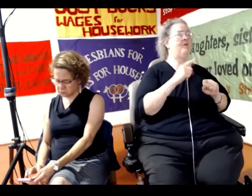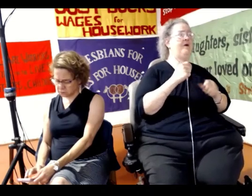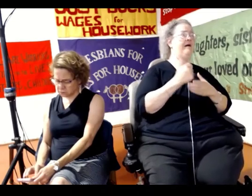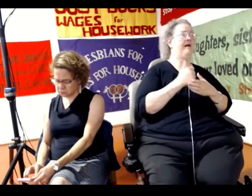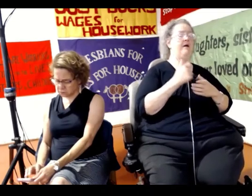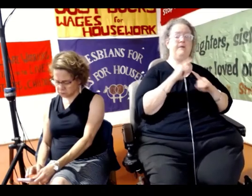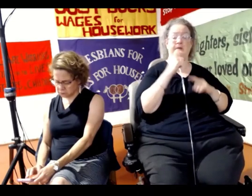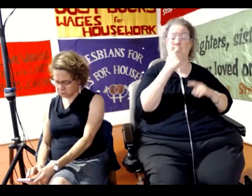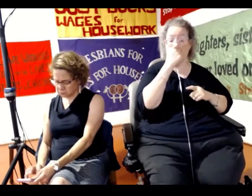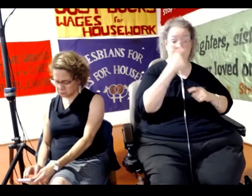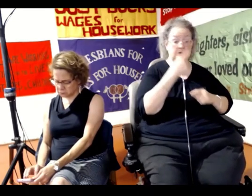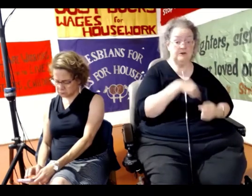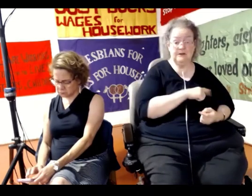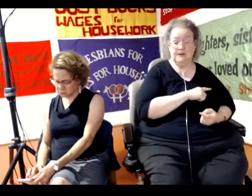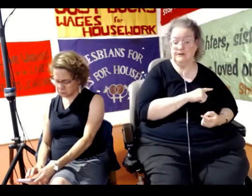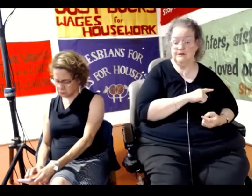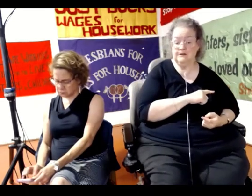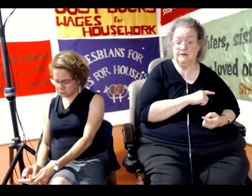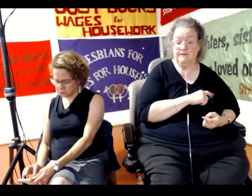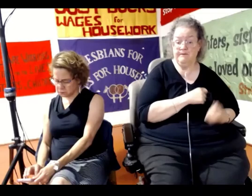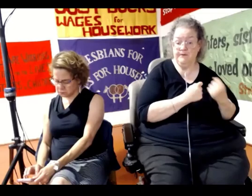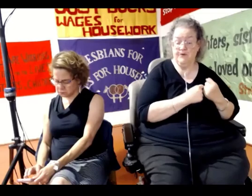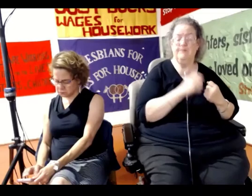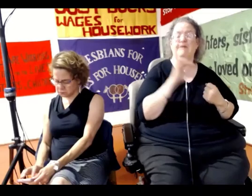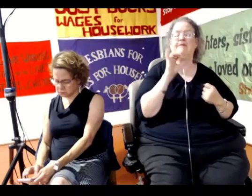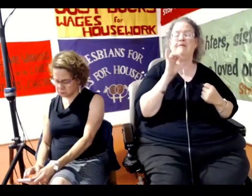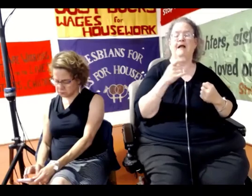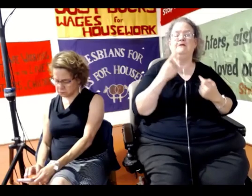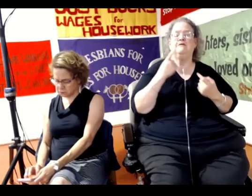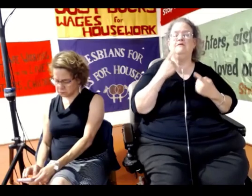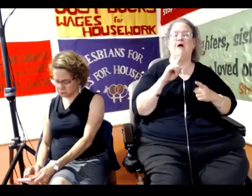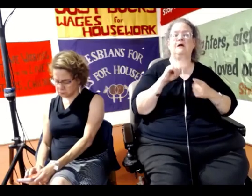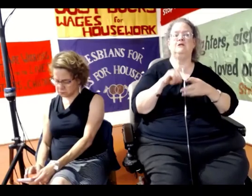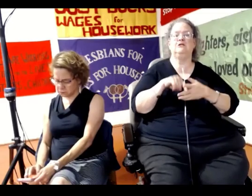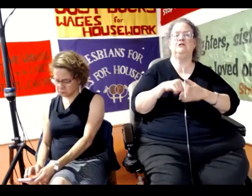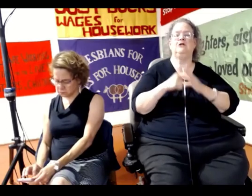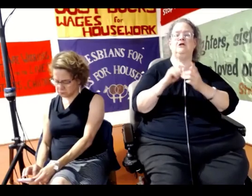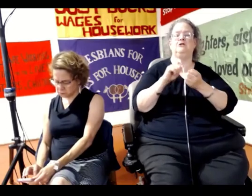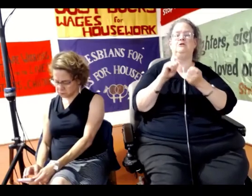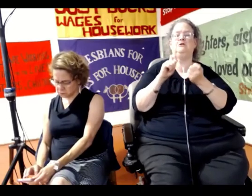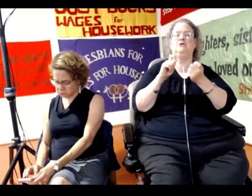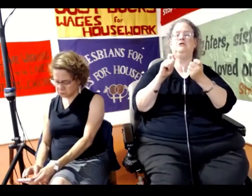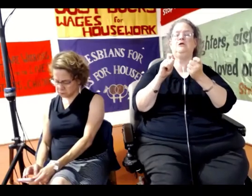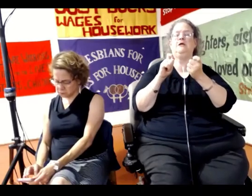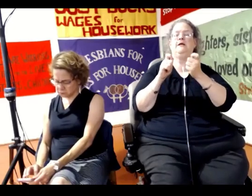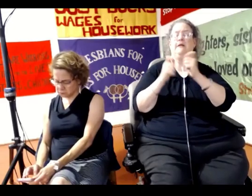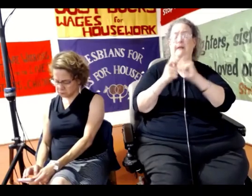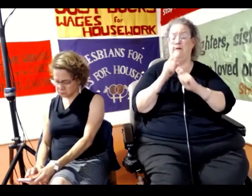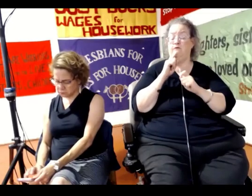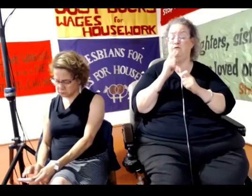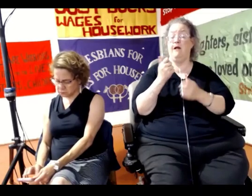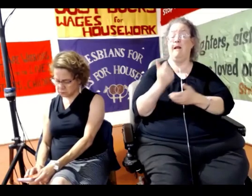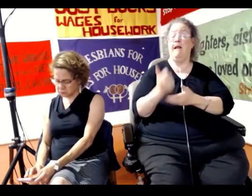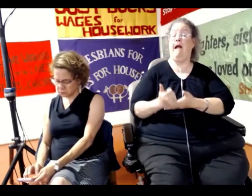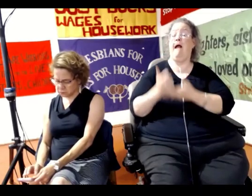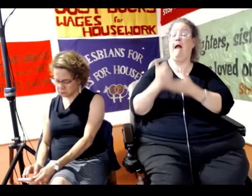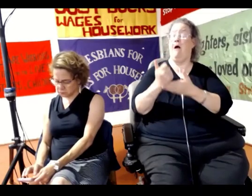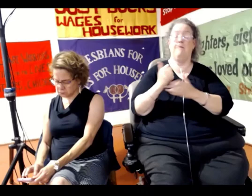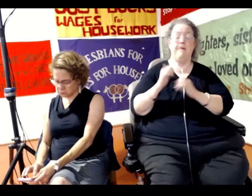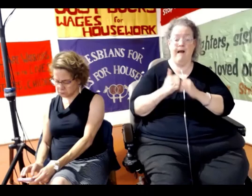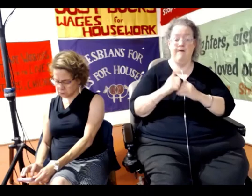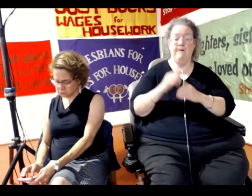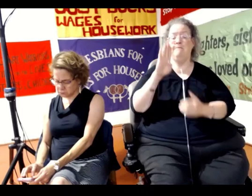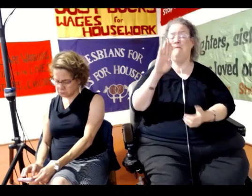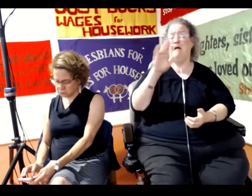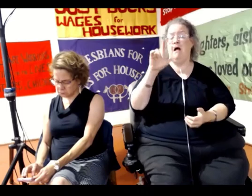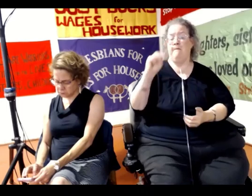in mind. And that has really started to change. And it also was massively helped by the Black Lives Matter movement,